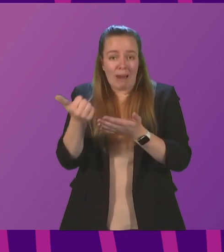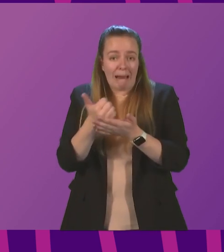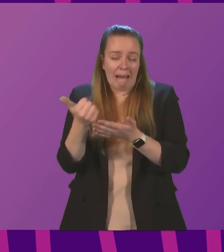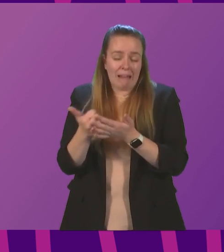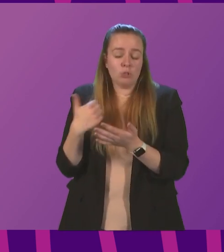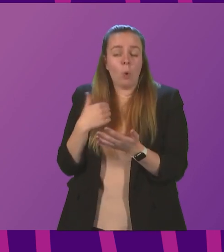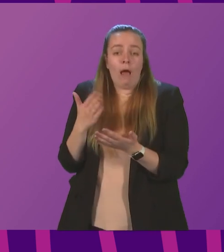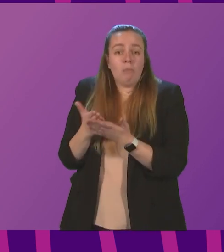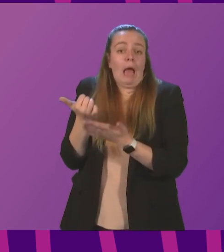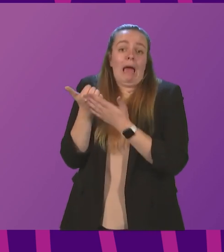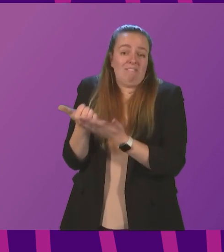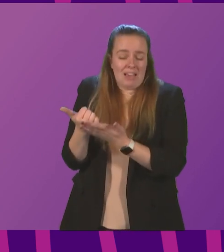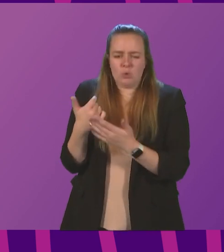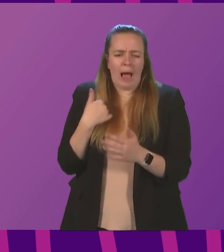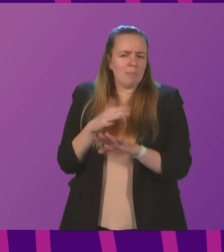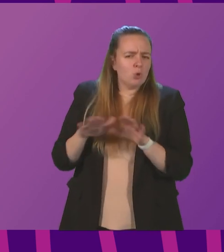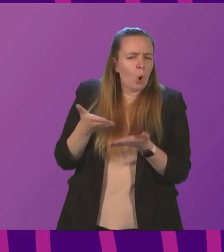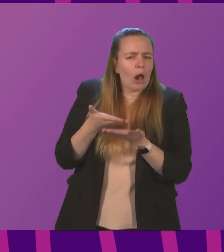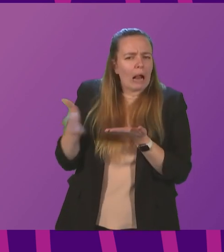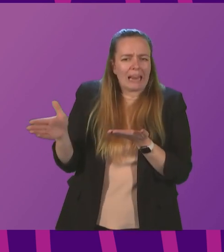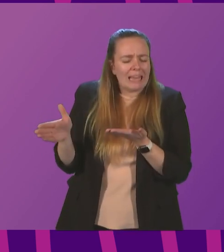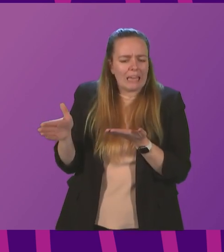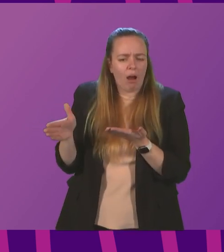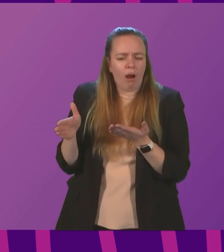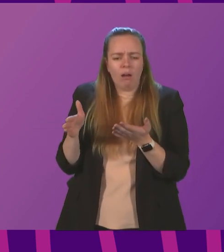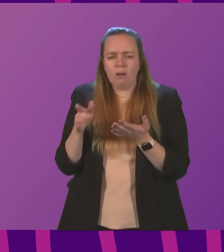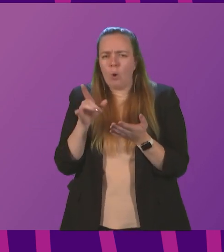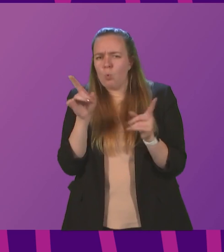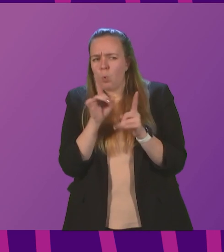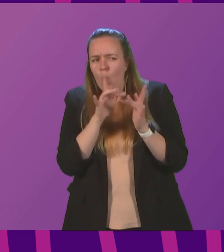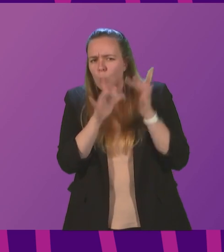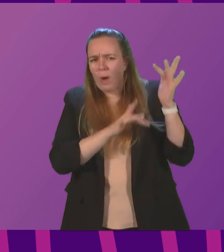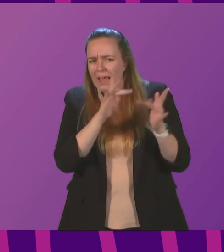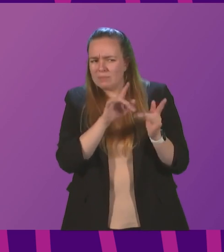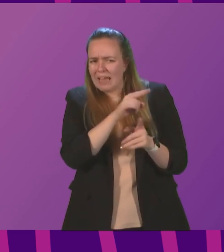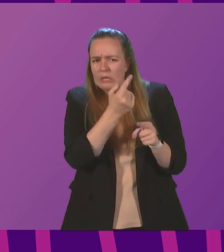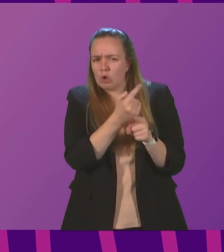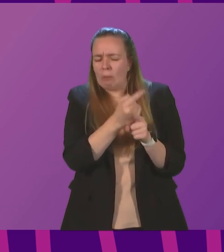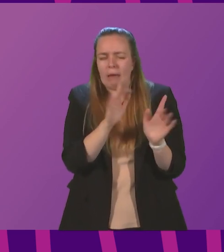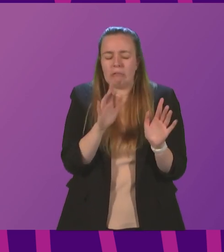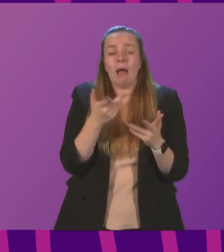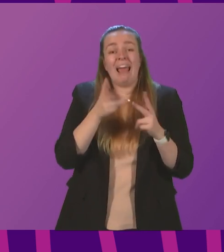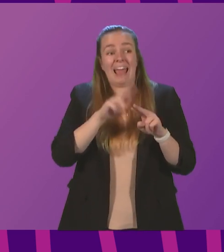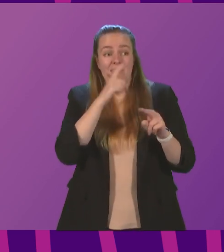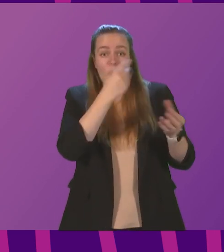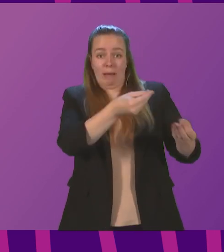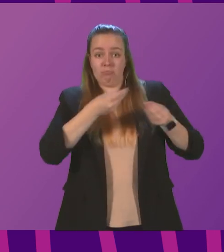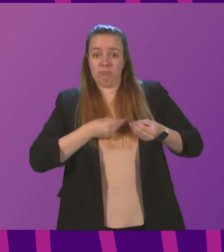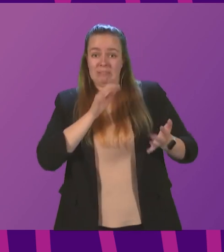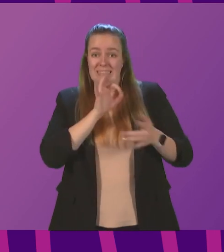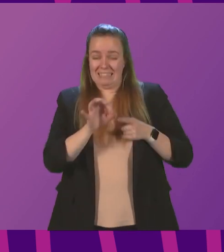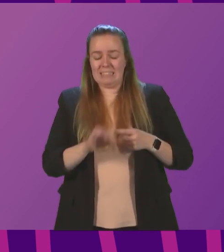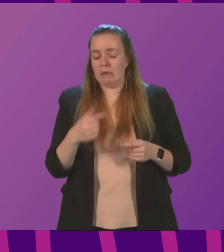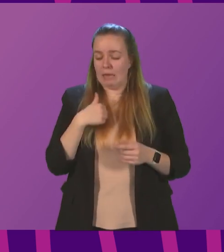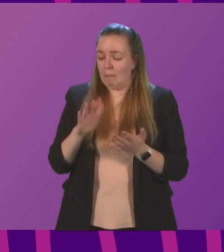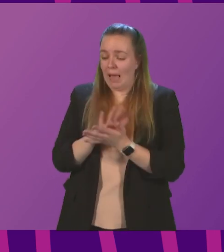That is the advice, so I am not entirely clear exactly what website is being referred to, but if the details can be passed to me, I am happy to